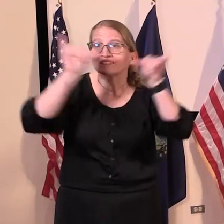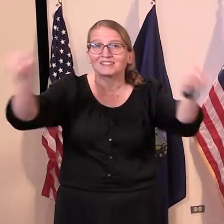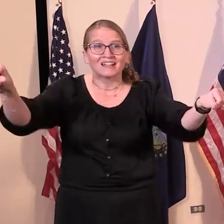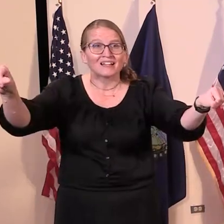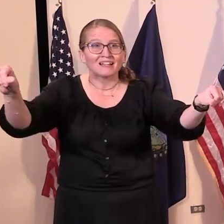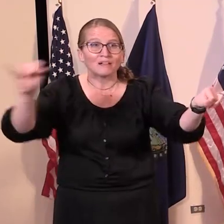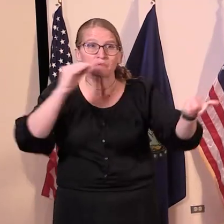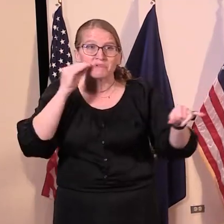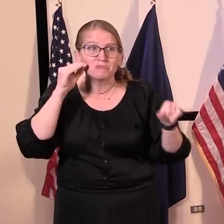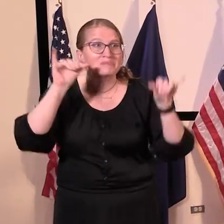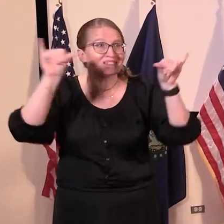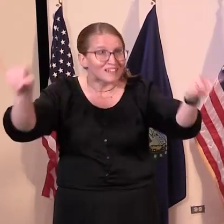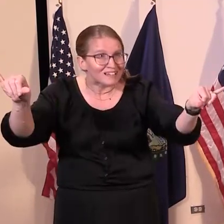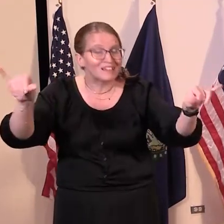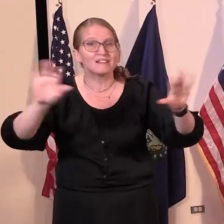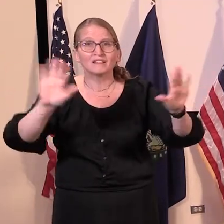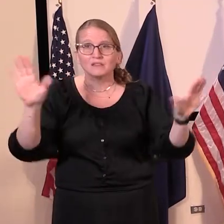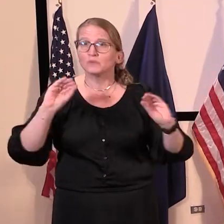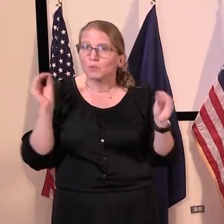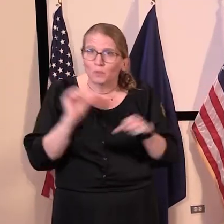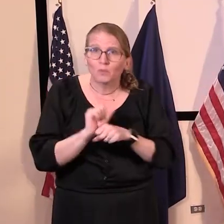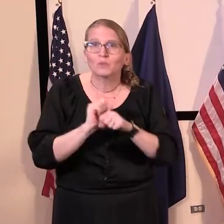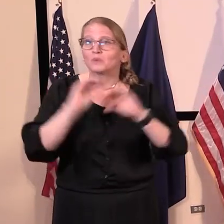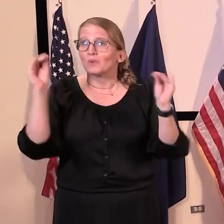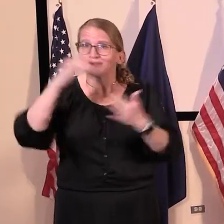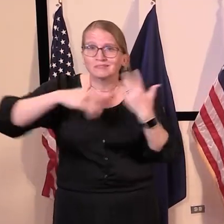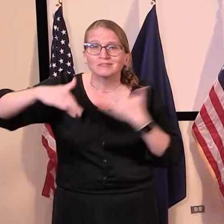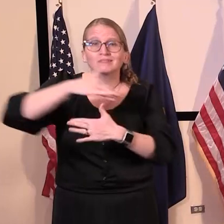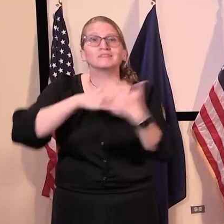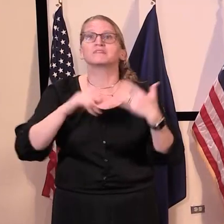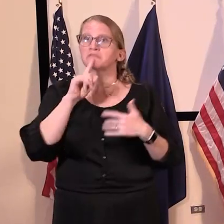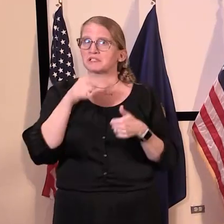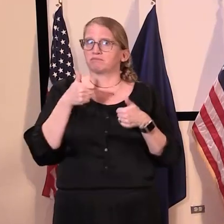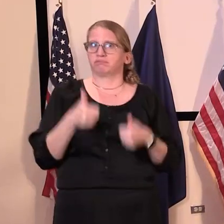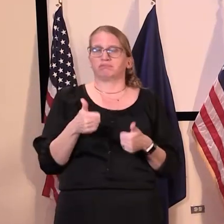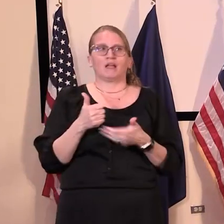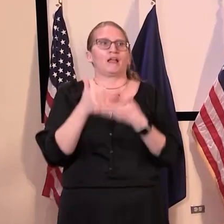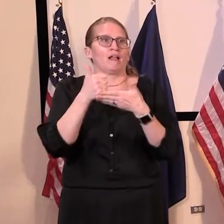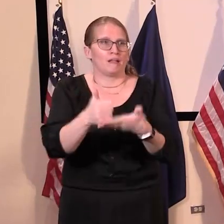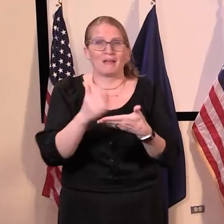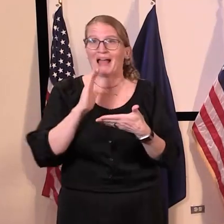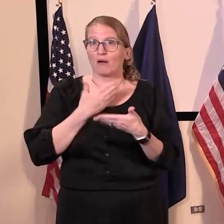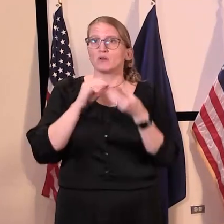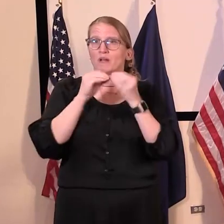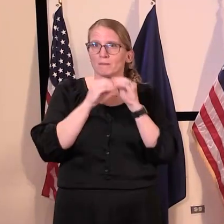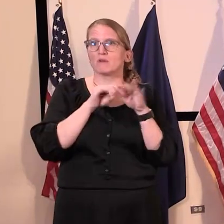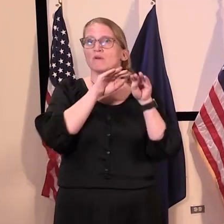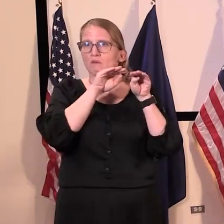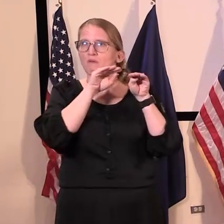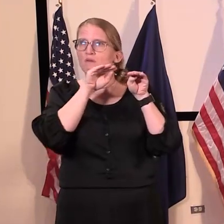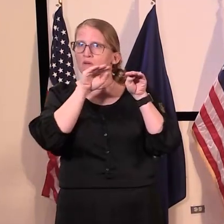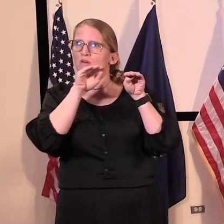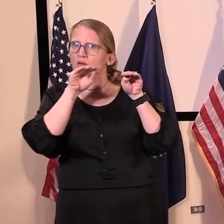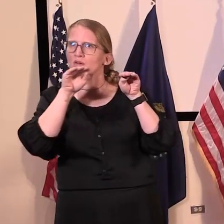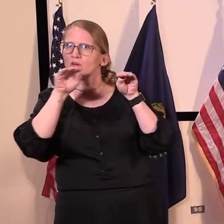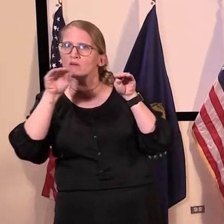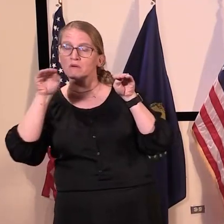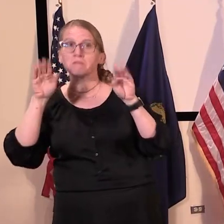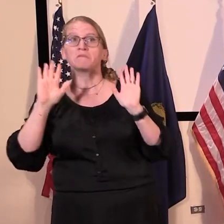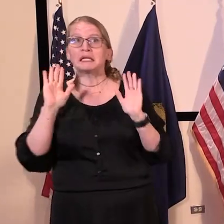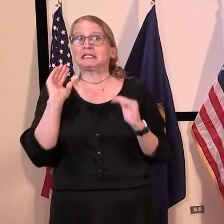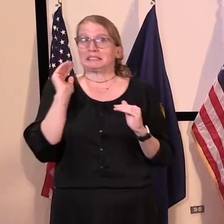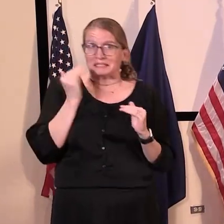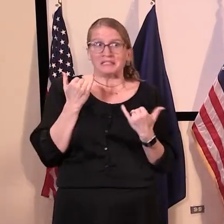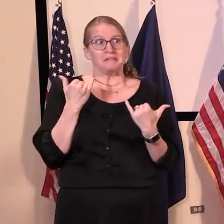safe is having a positive impact on the number of COVID-19 cases here in Vermont. And we're continuing to see what appears to be